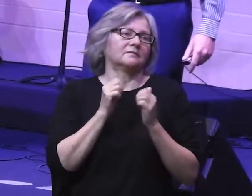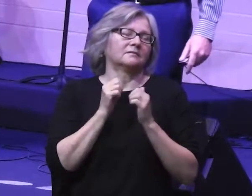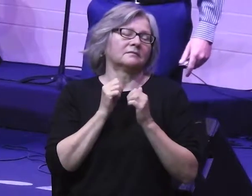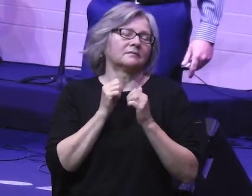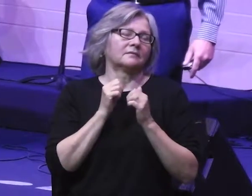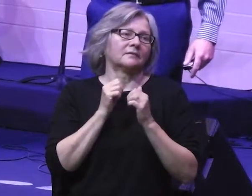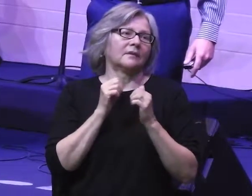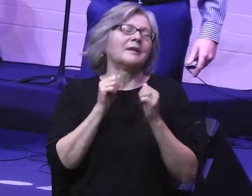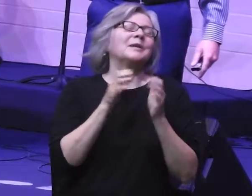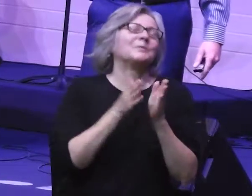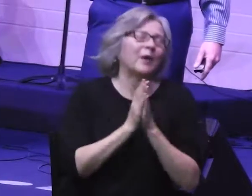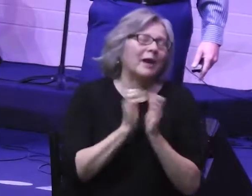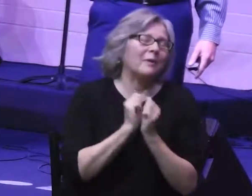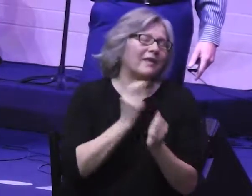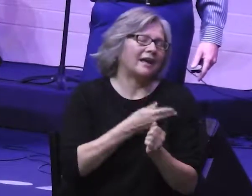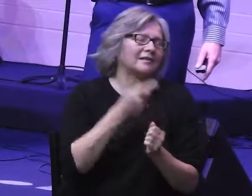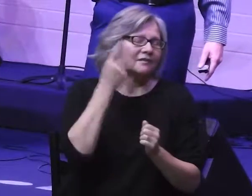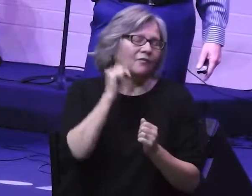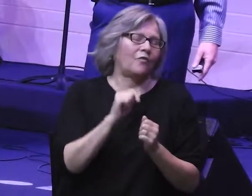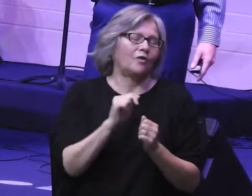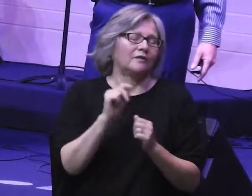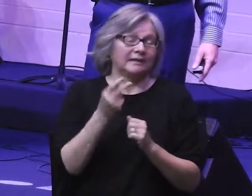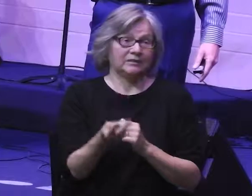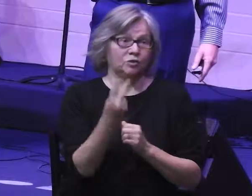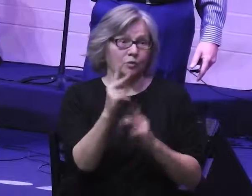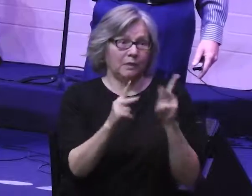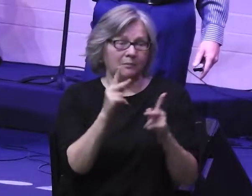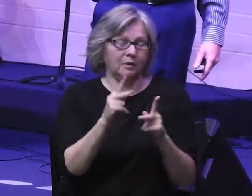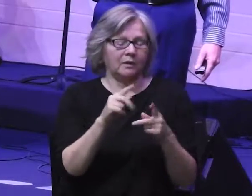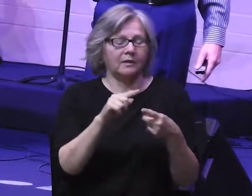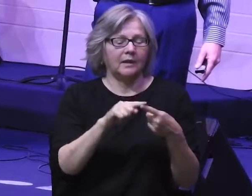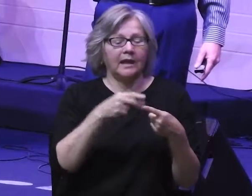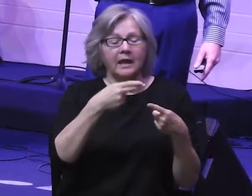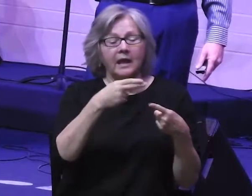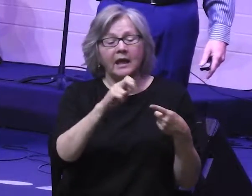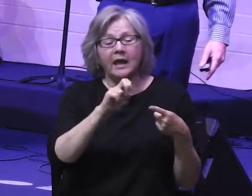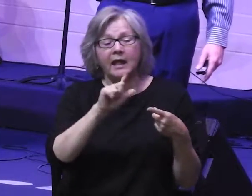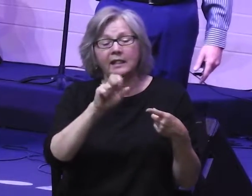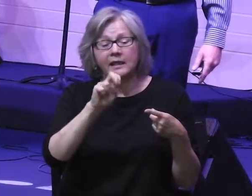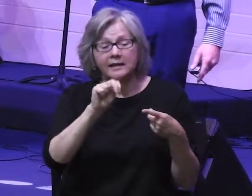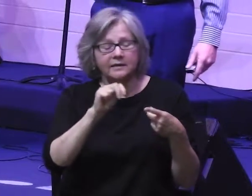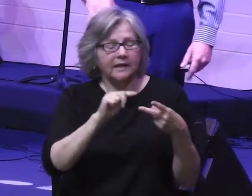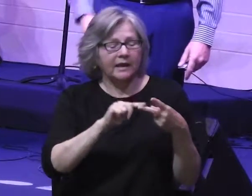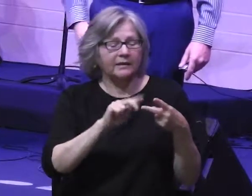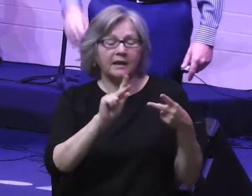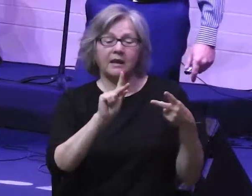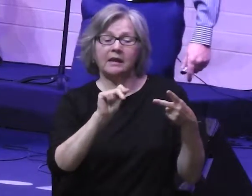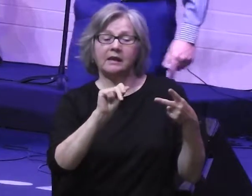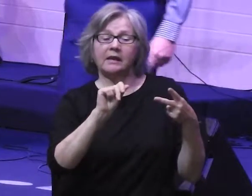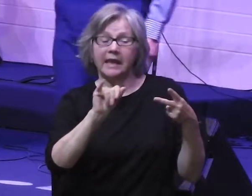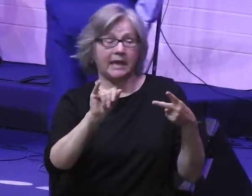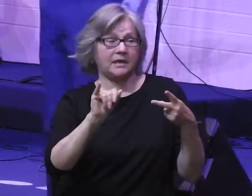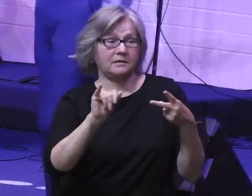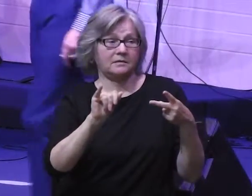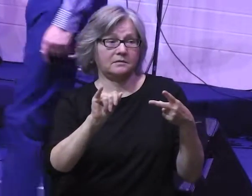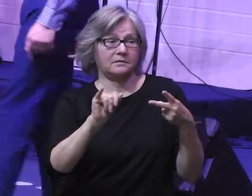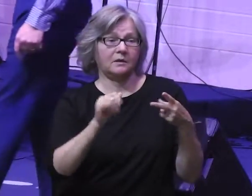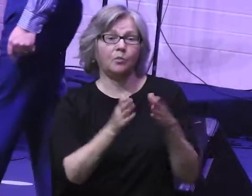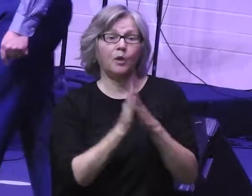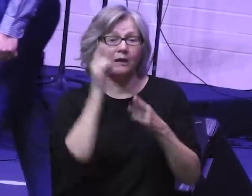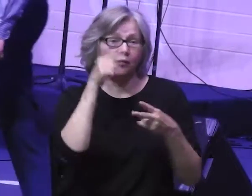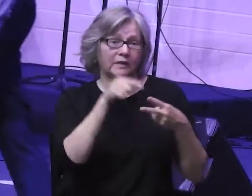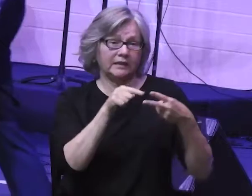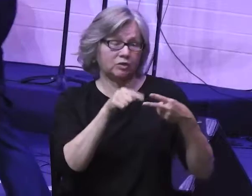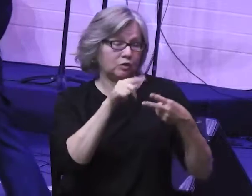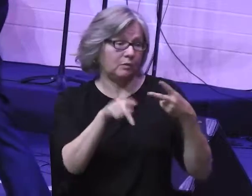two names. These are their English names. Helen and Kay. Write those on your program if you want. Kay's actually a guy. And would you